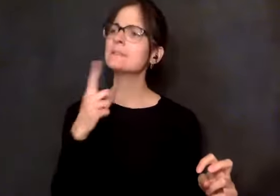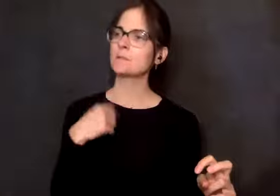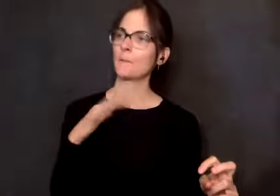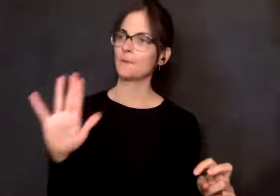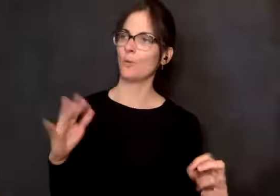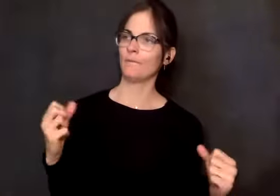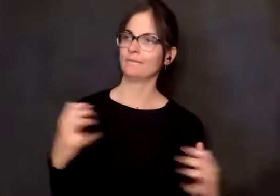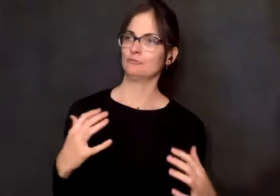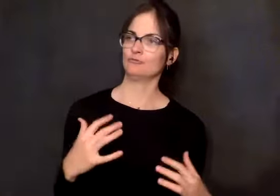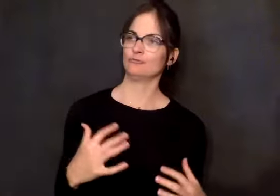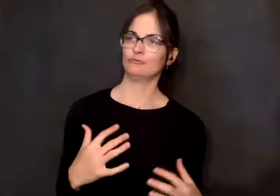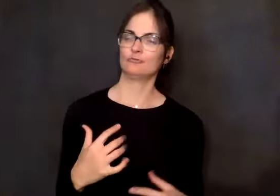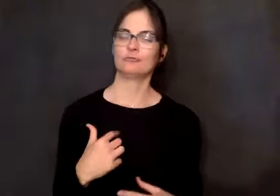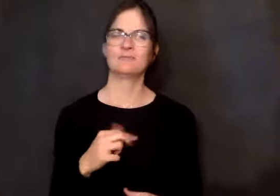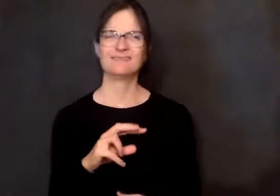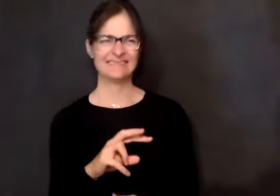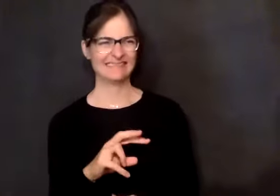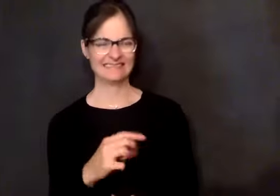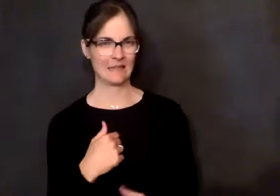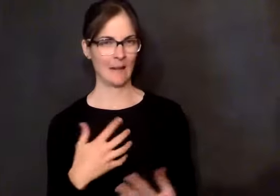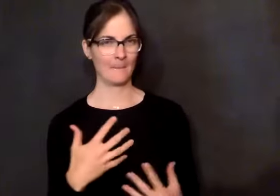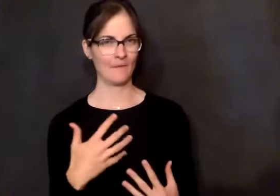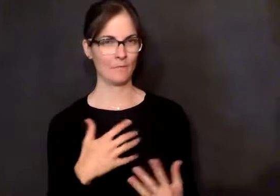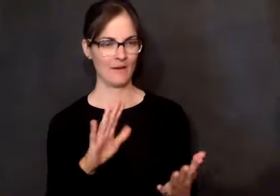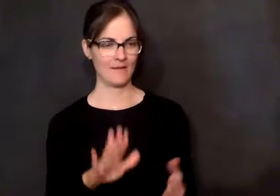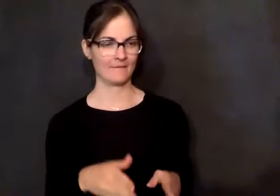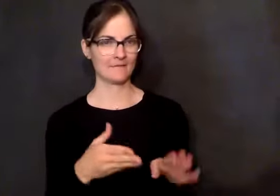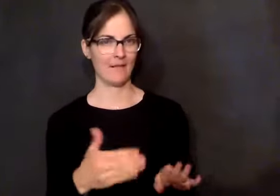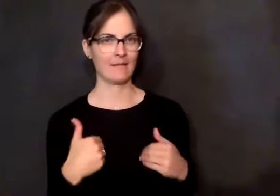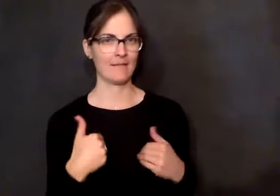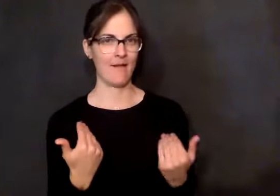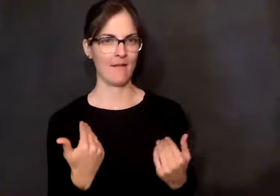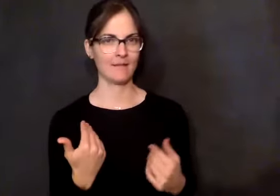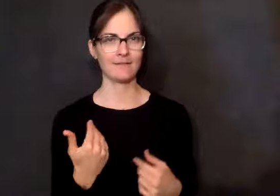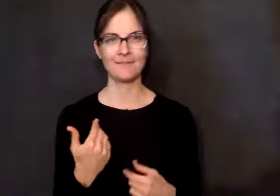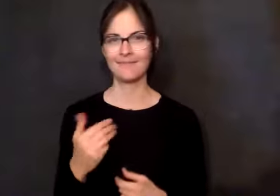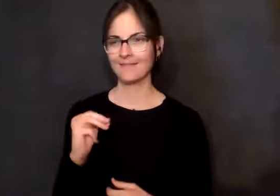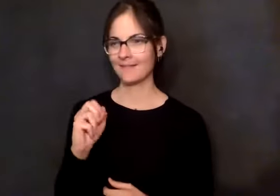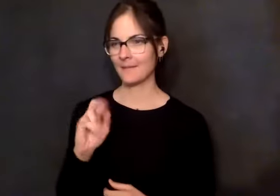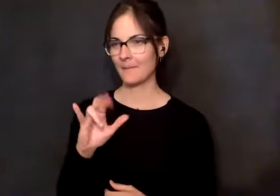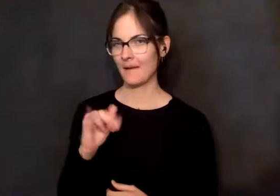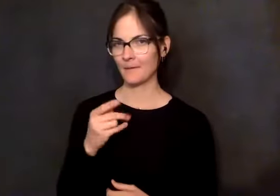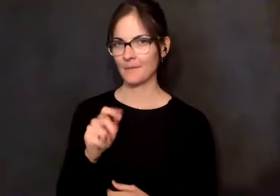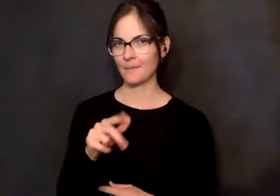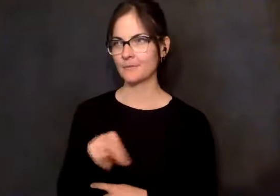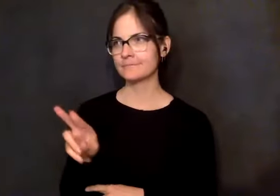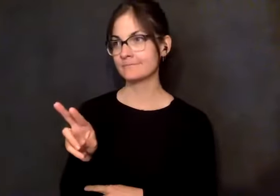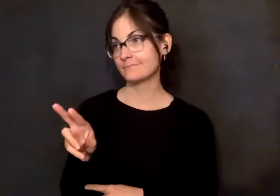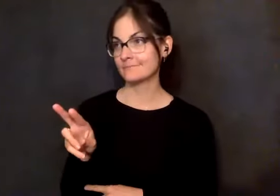So I say, well, I'm afraid of a dying young. And so Mary Pearl lifts up her head and looks at me and says, too late.